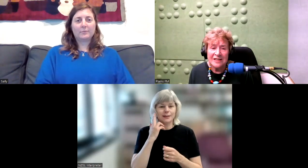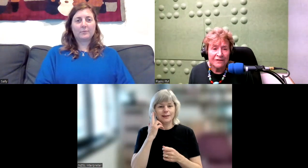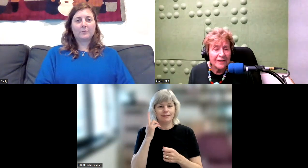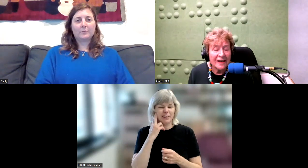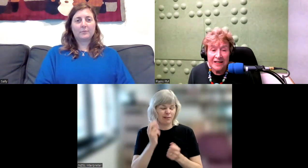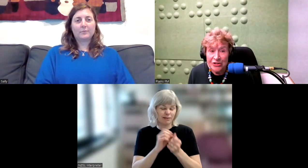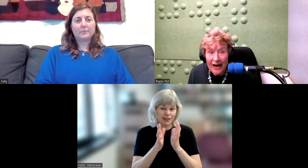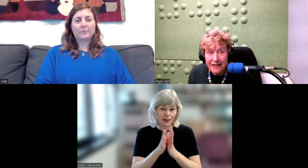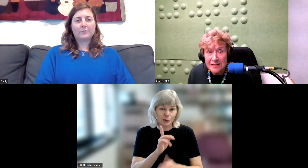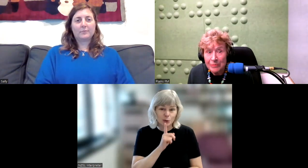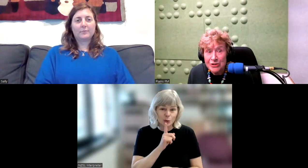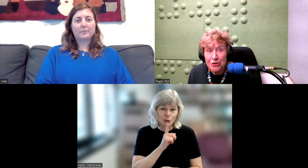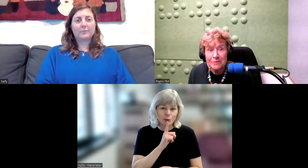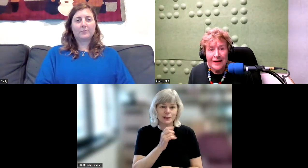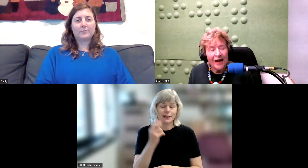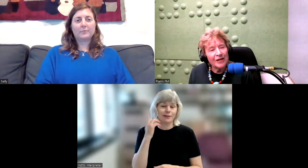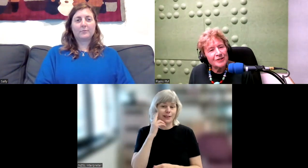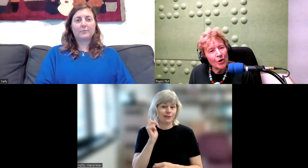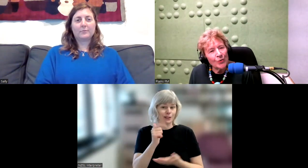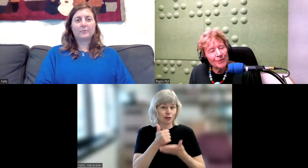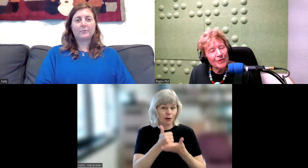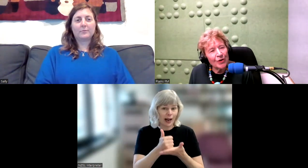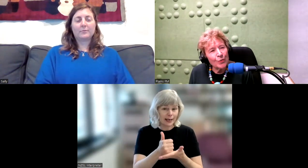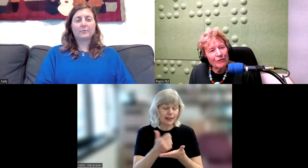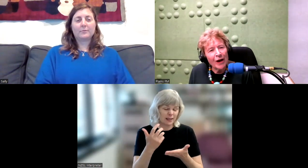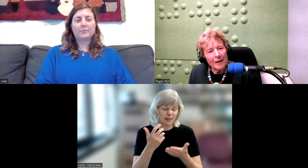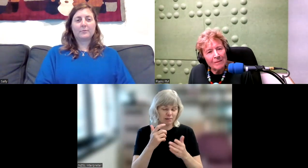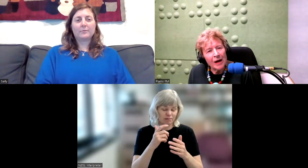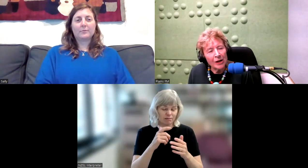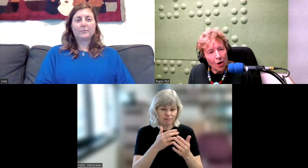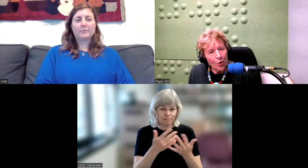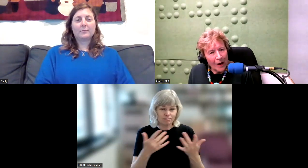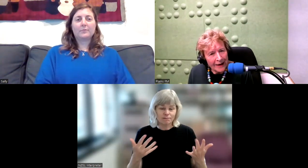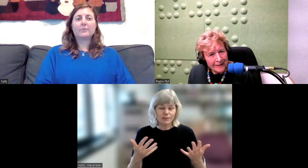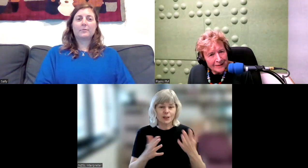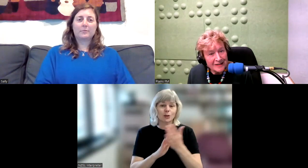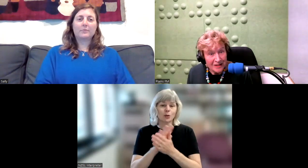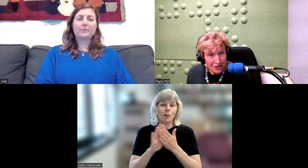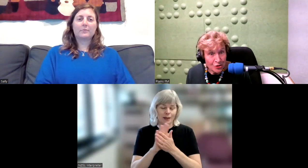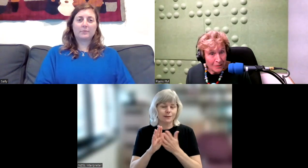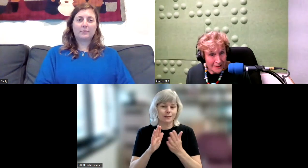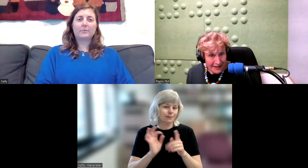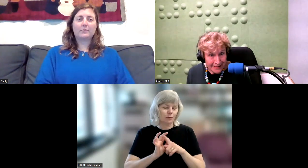deaf teacher aides, I presume. So we've come a long way since the German method.